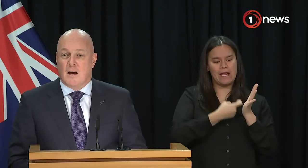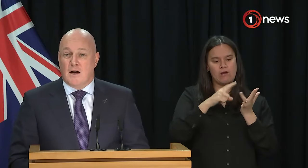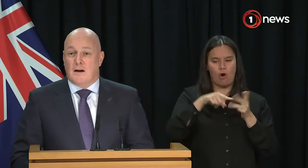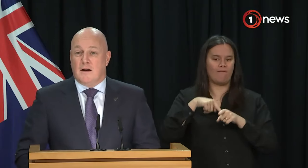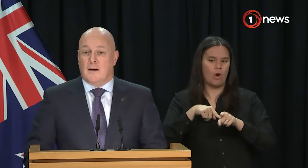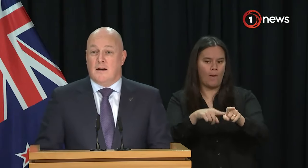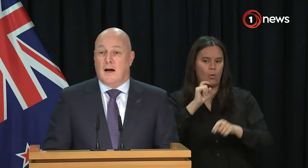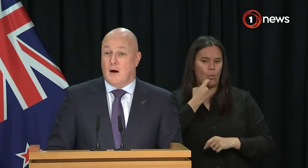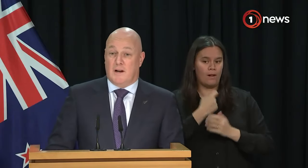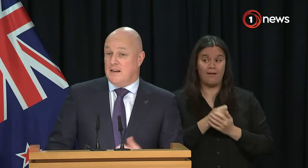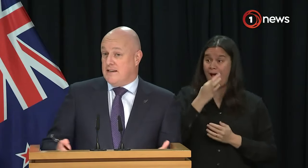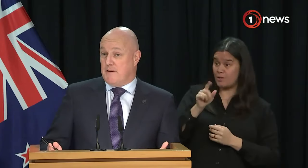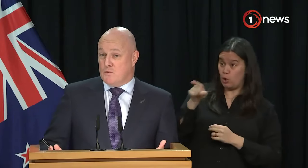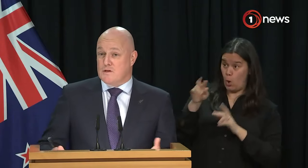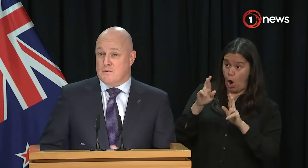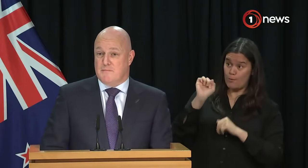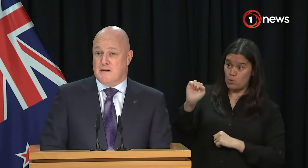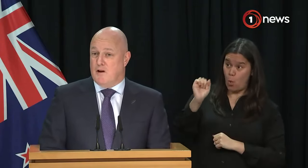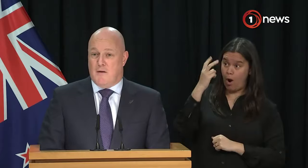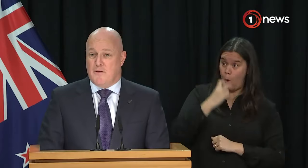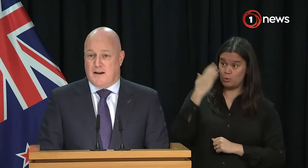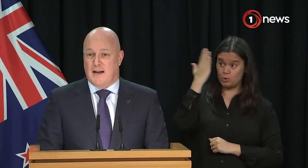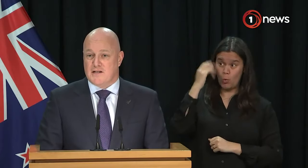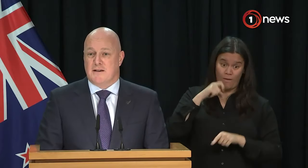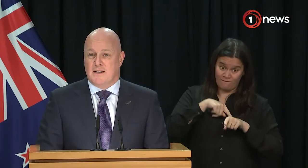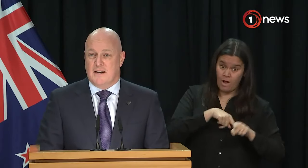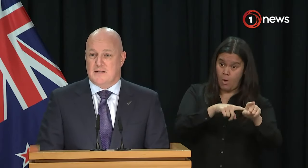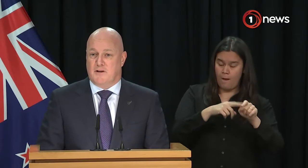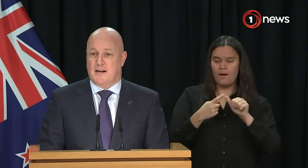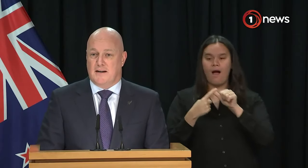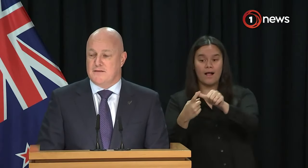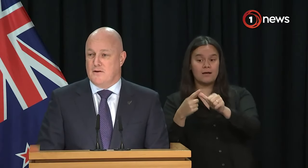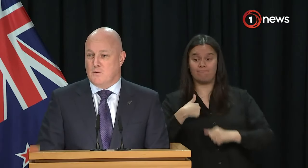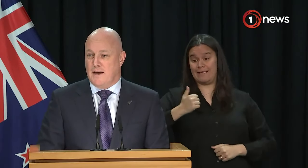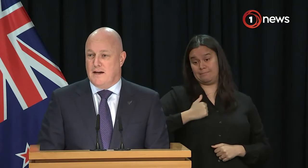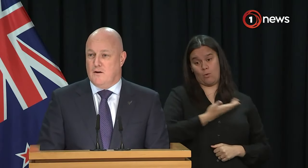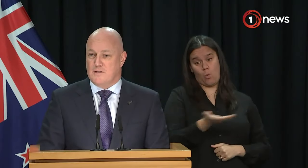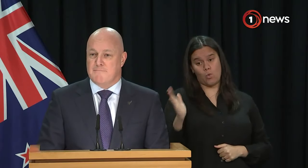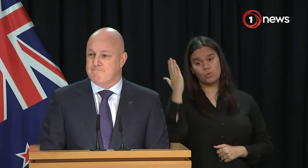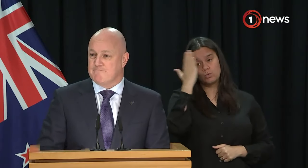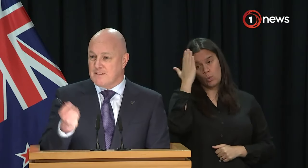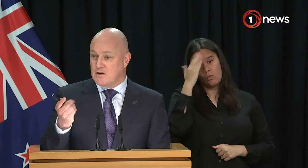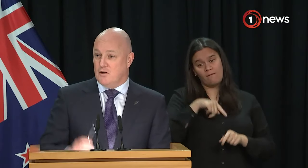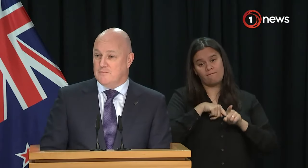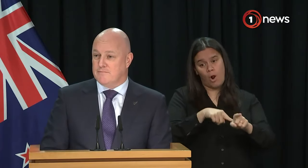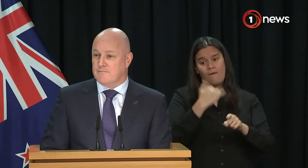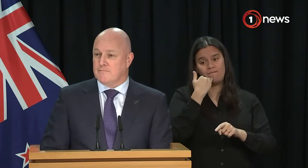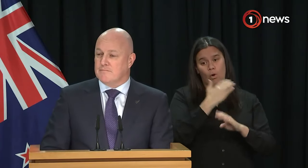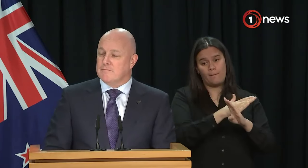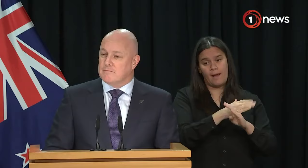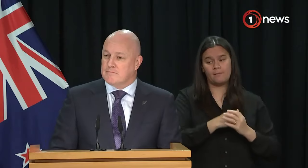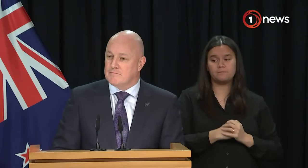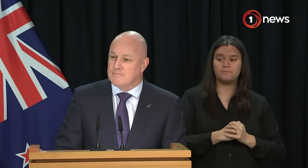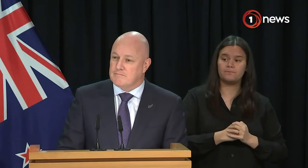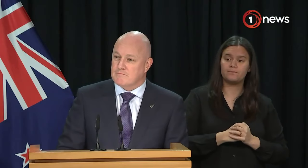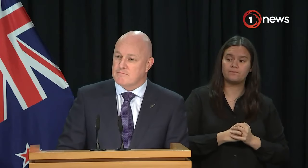audited for not following the rules? Well again, I expect all schools to be compliant with the regulation and it's pretty clear. It's phones away all day. I just